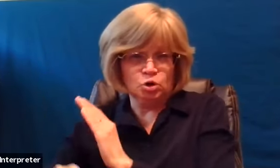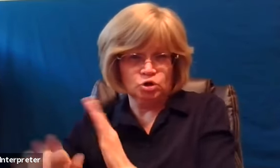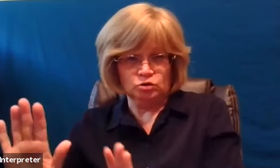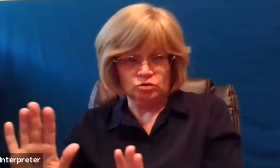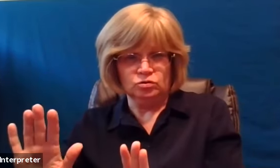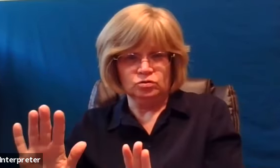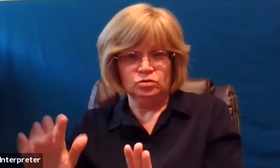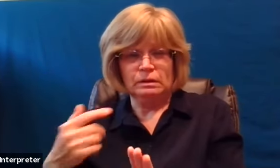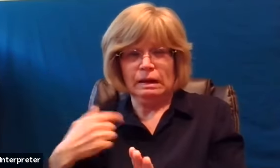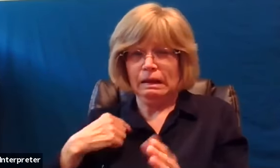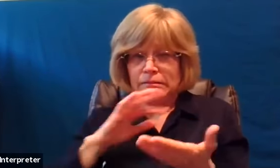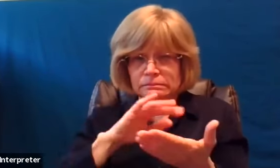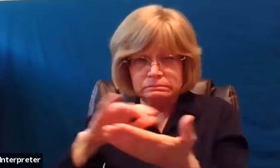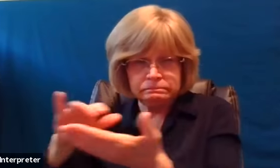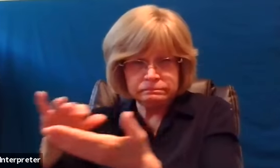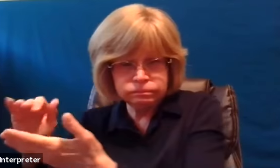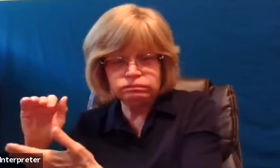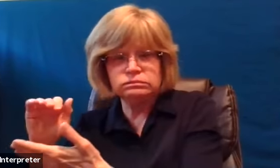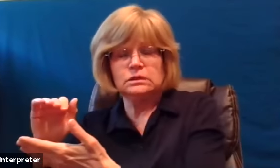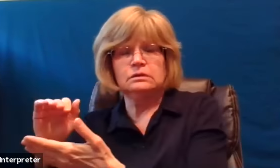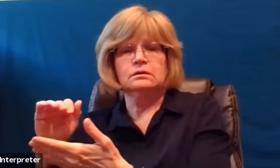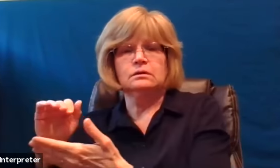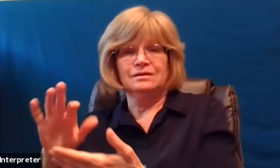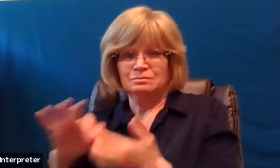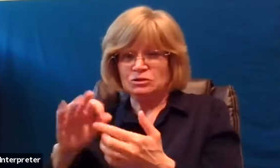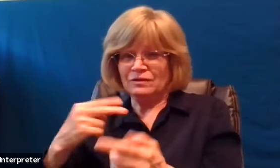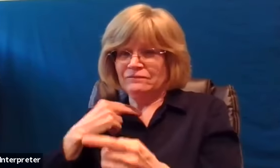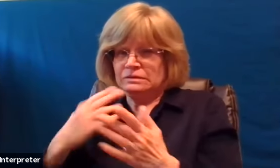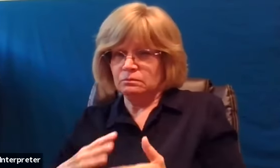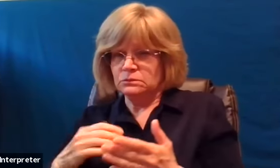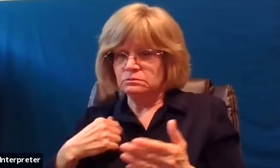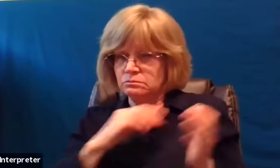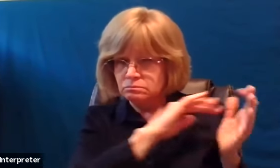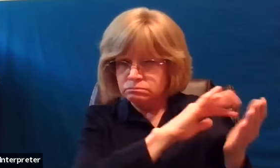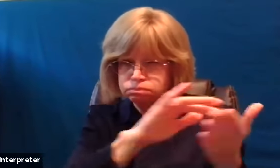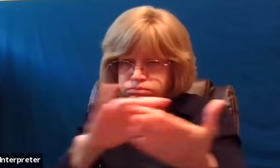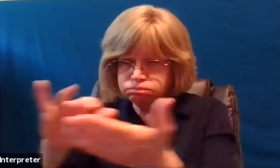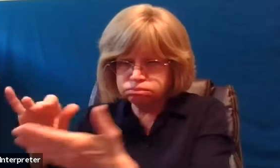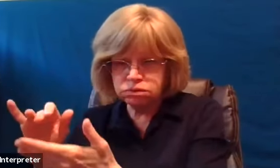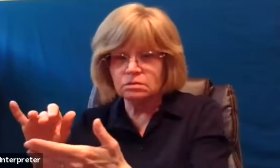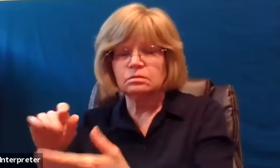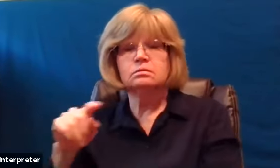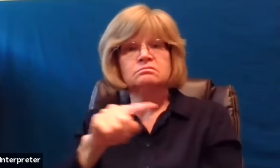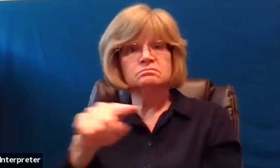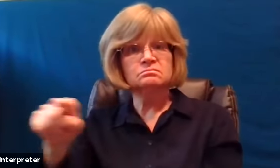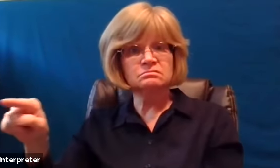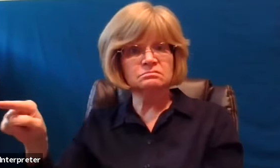voices especially the voices of the victims they uniformly disagree